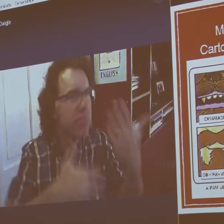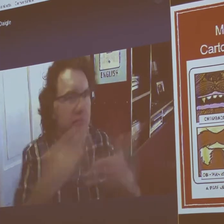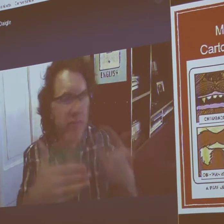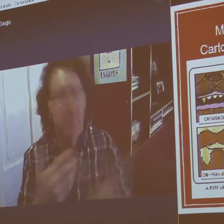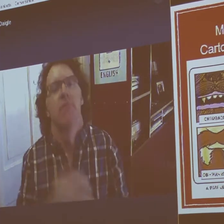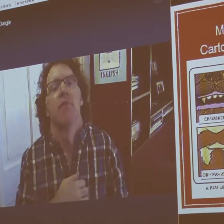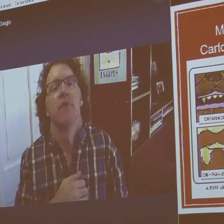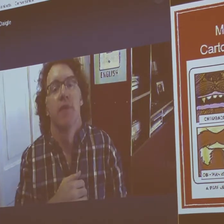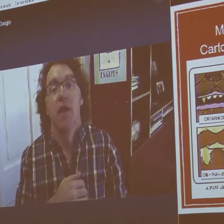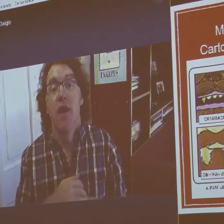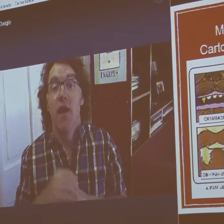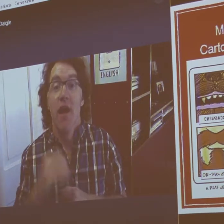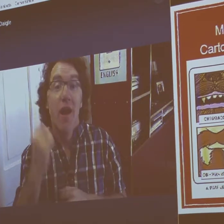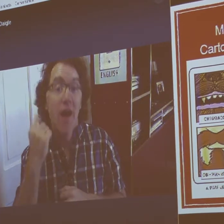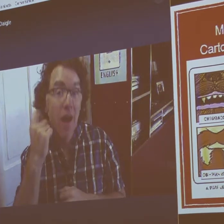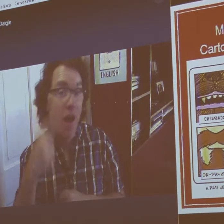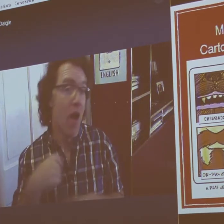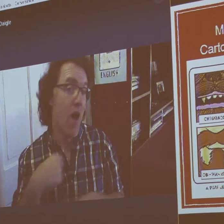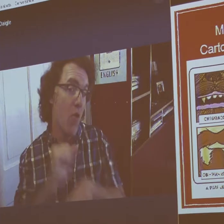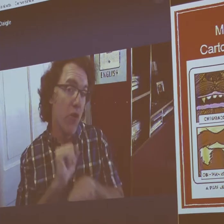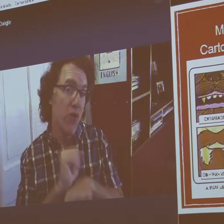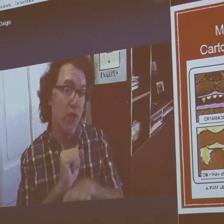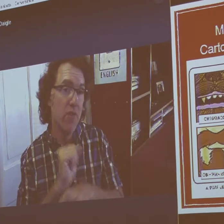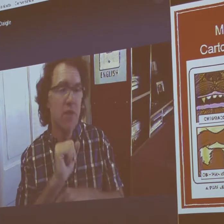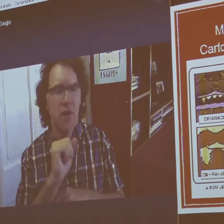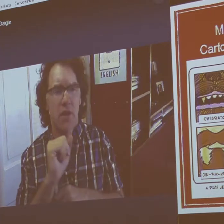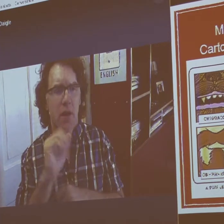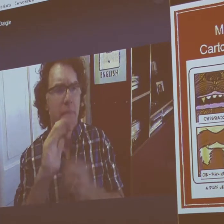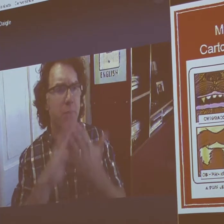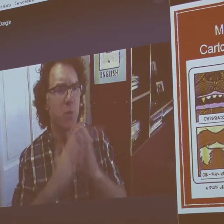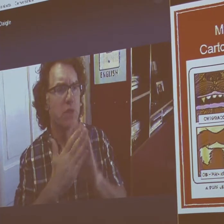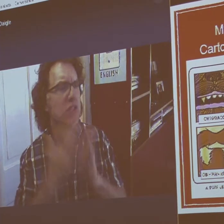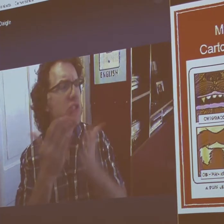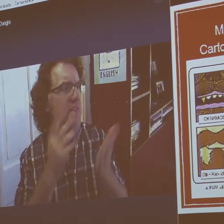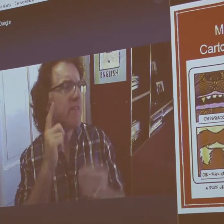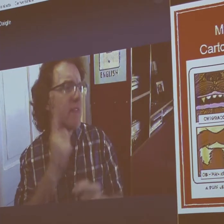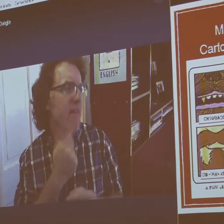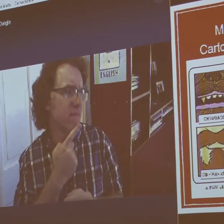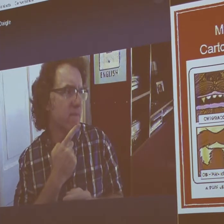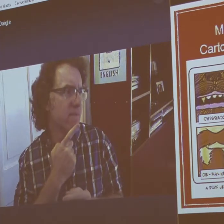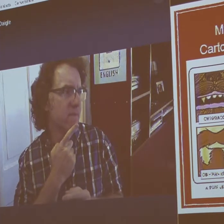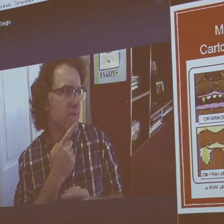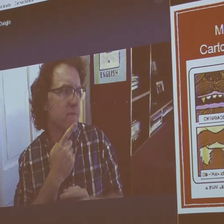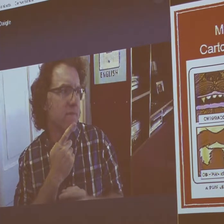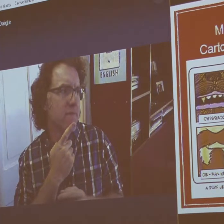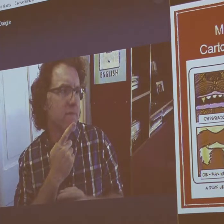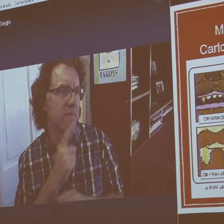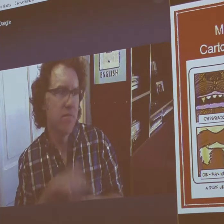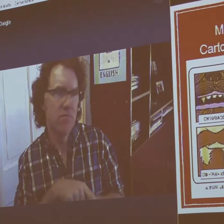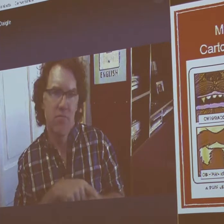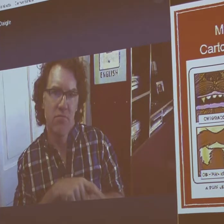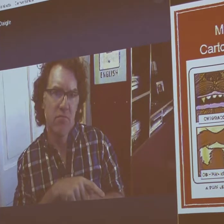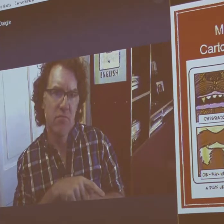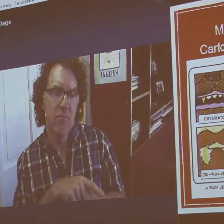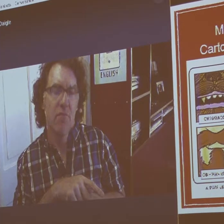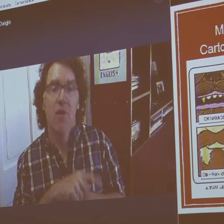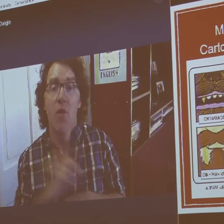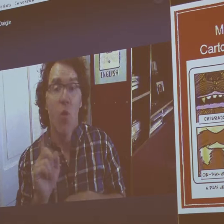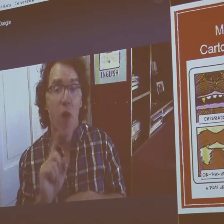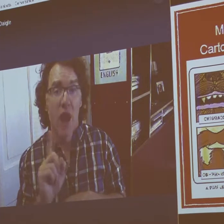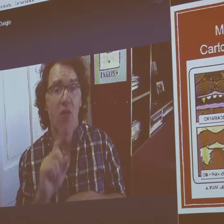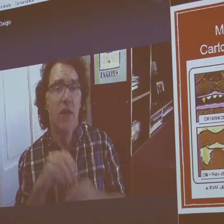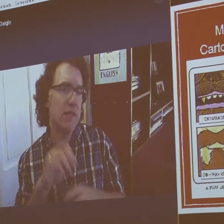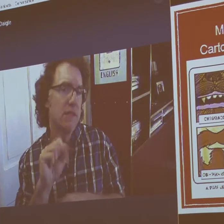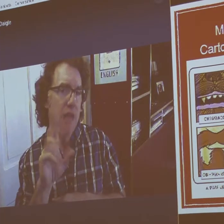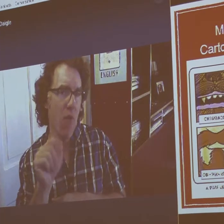You could a lot of volunteering that you have to do to get your work out there. So I would work with community